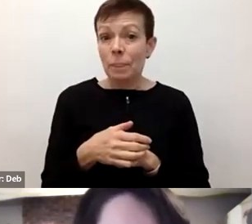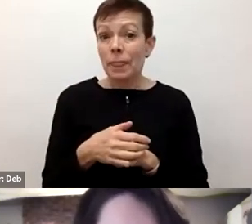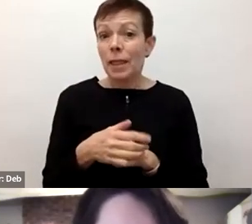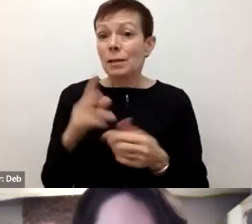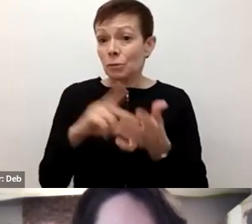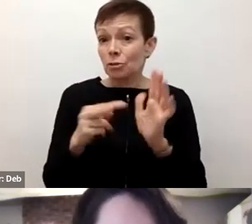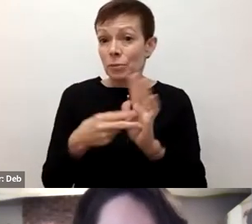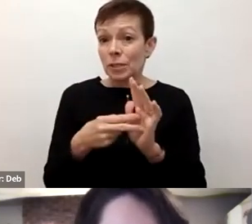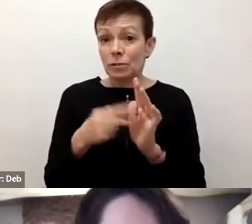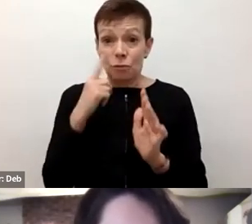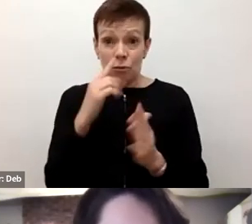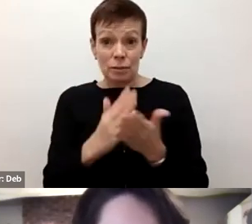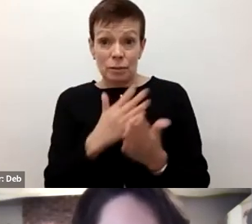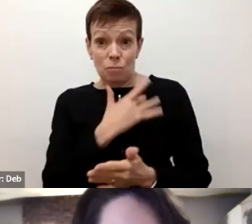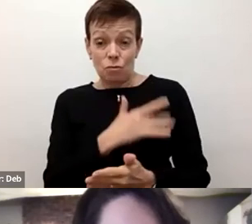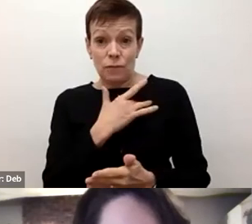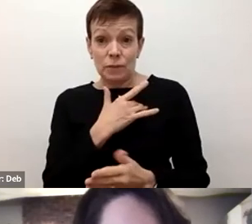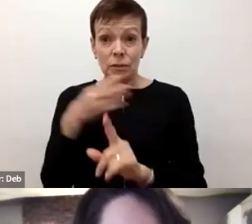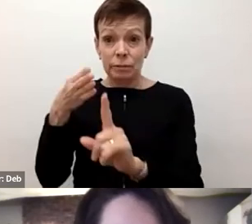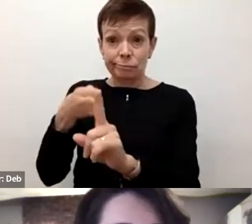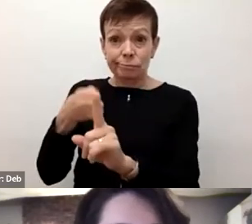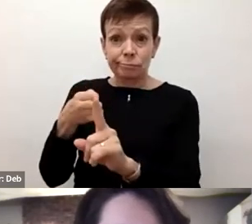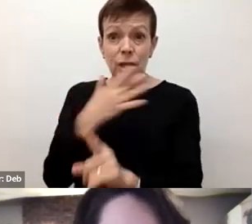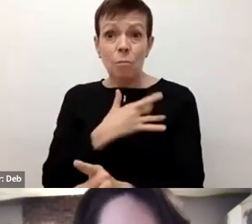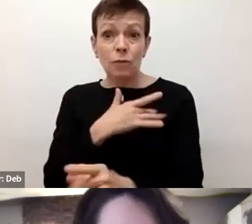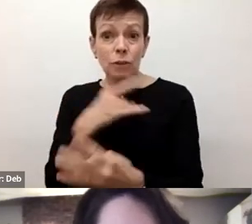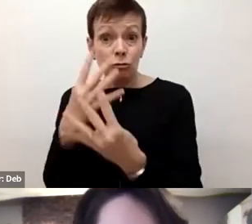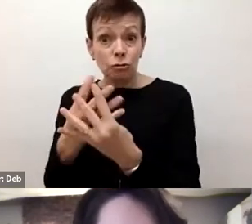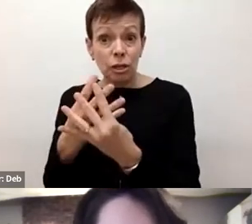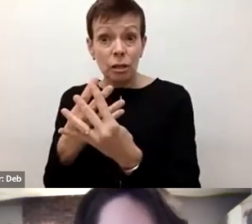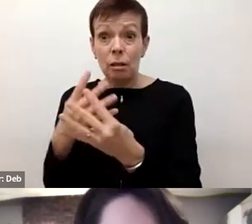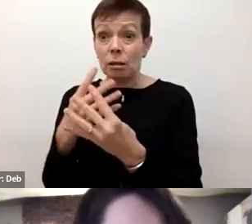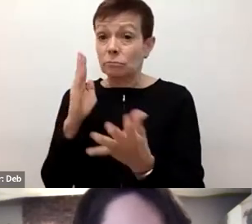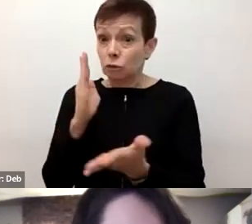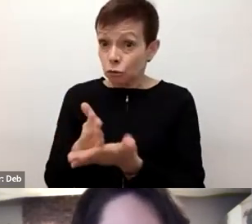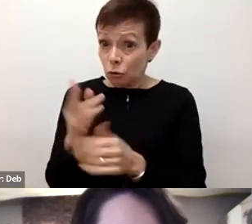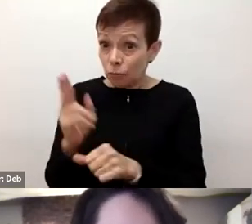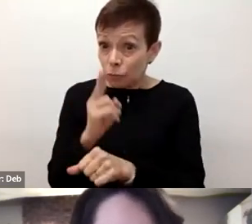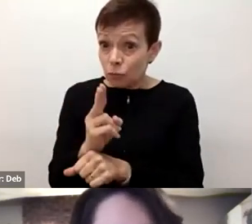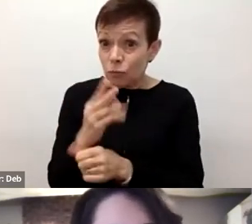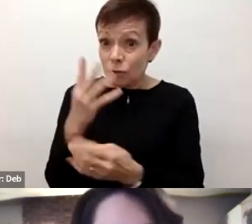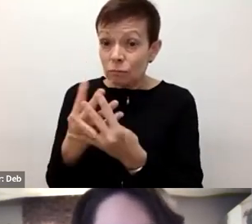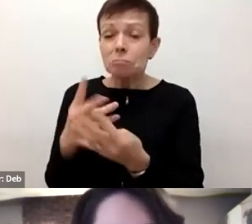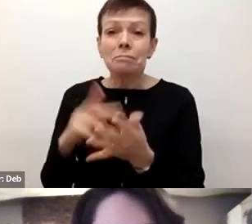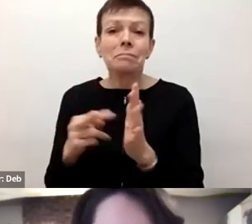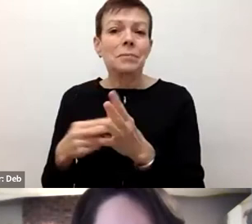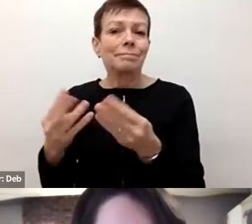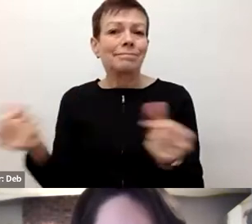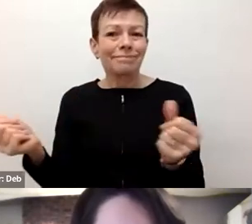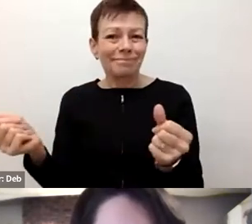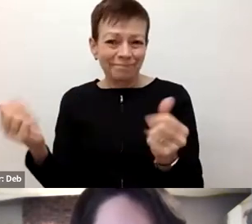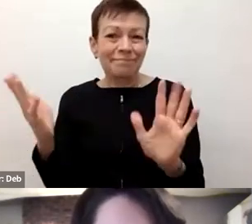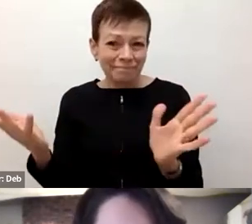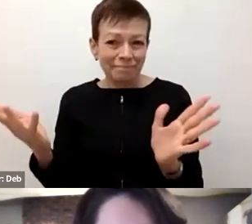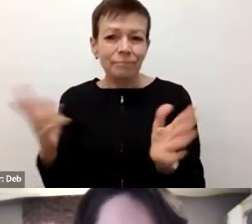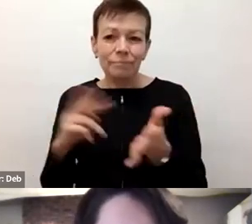detention. And so we think that there's, there's a great opportunity to start this conversation to really call on